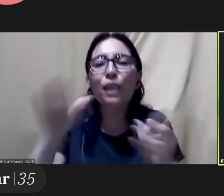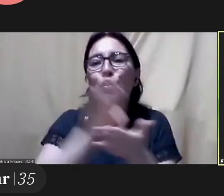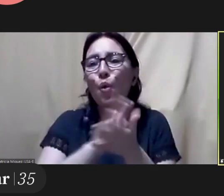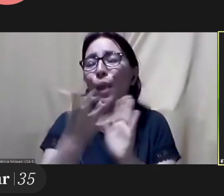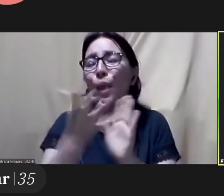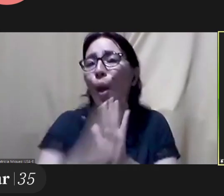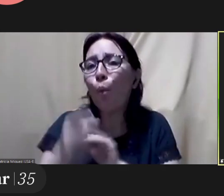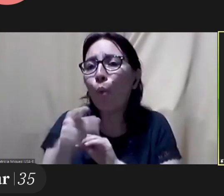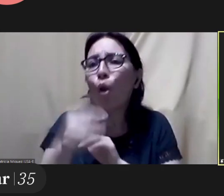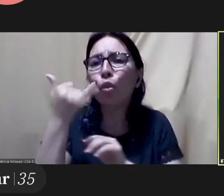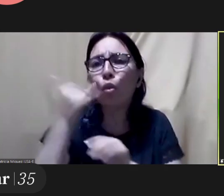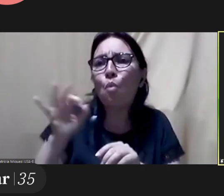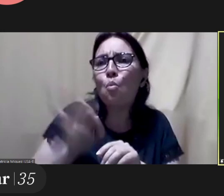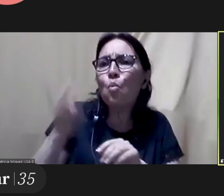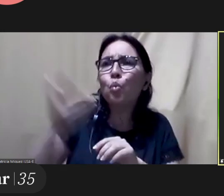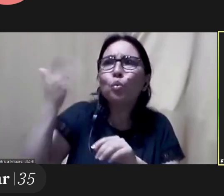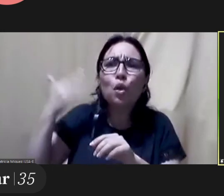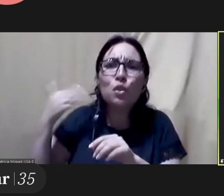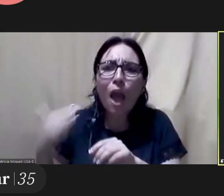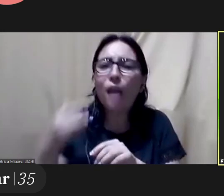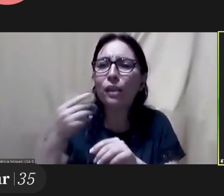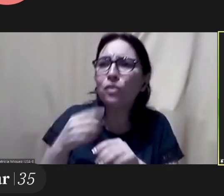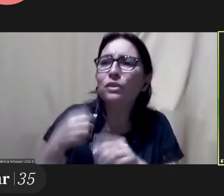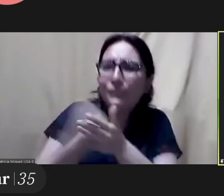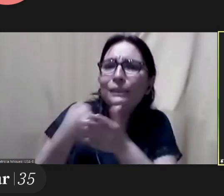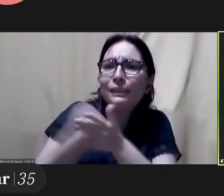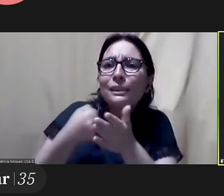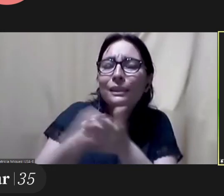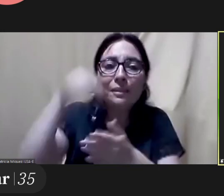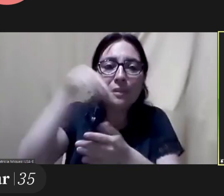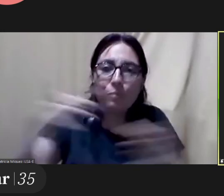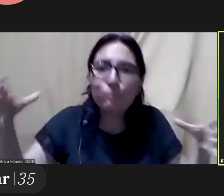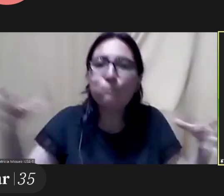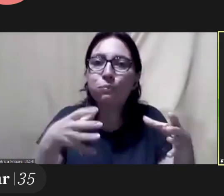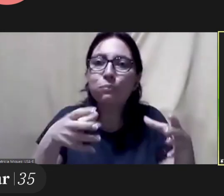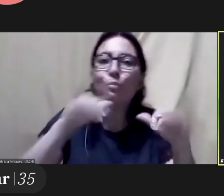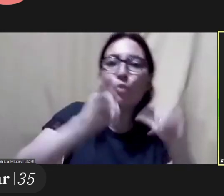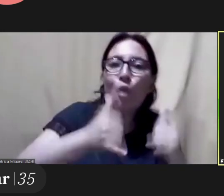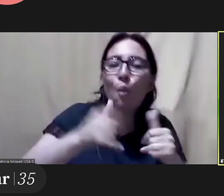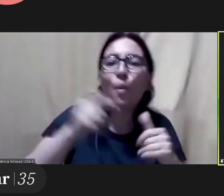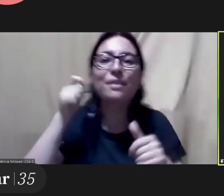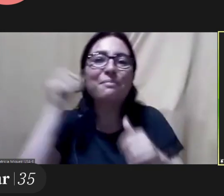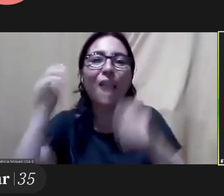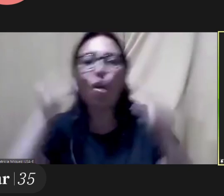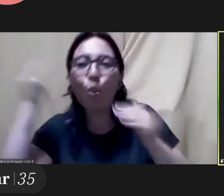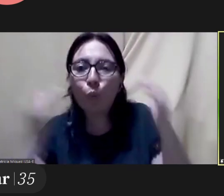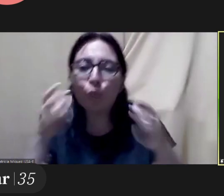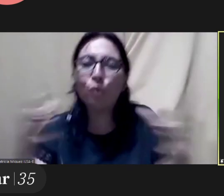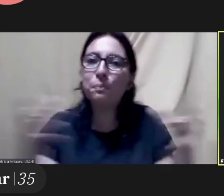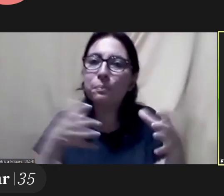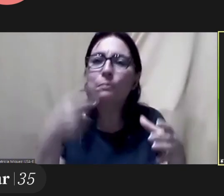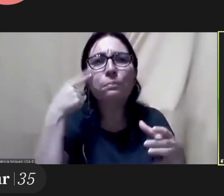the women who fought for the legislation of abortion, we saw that